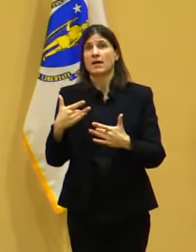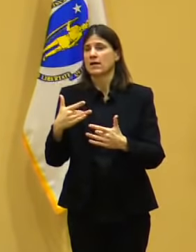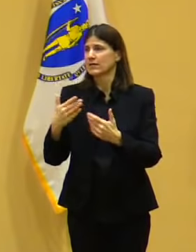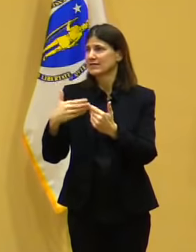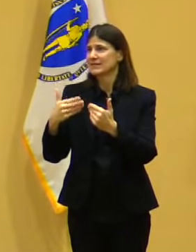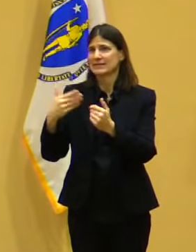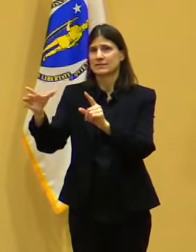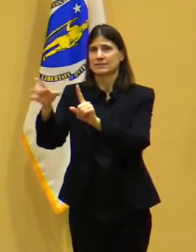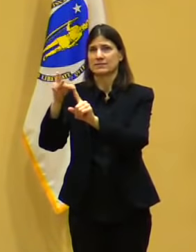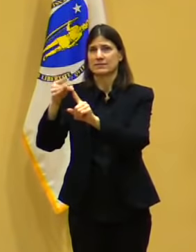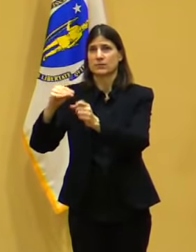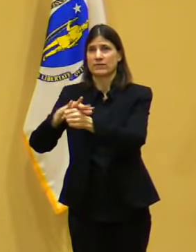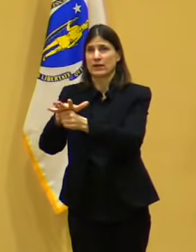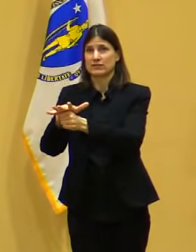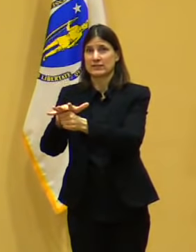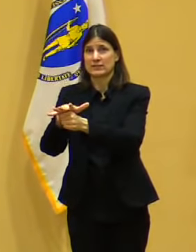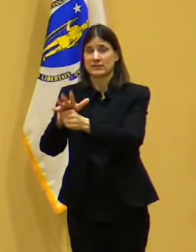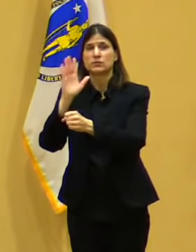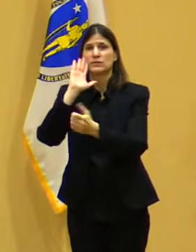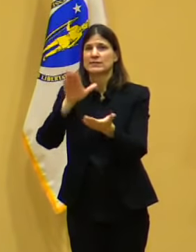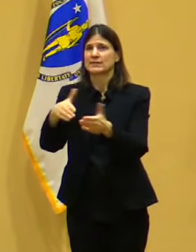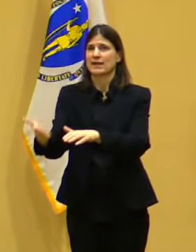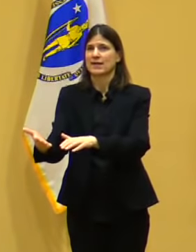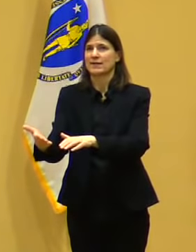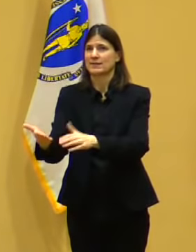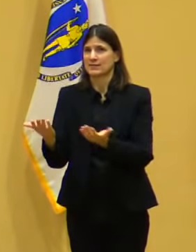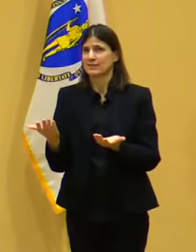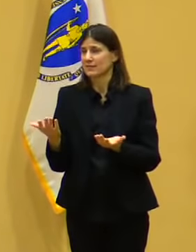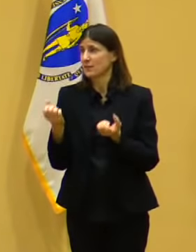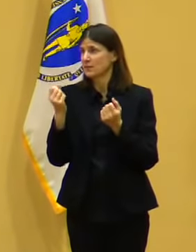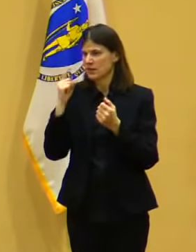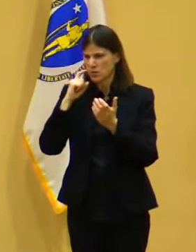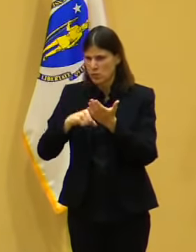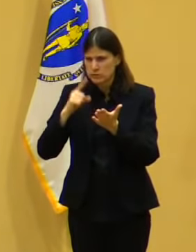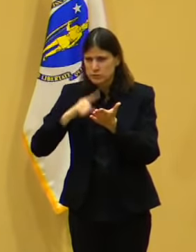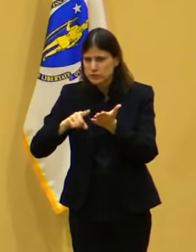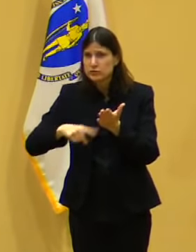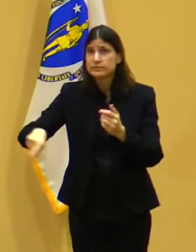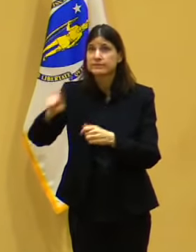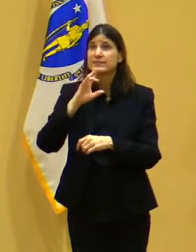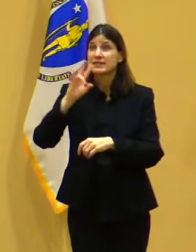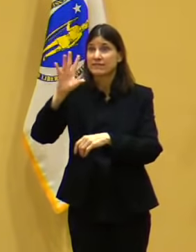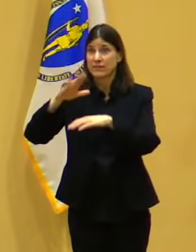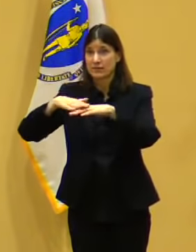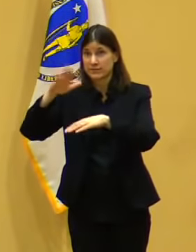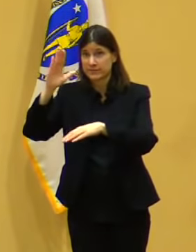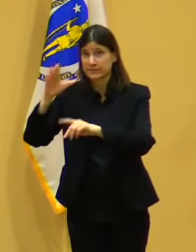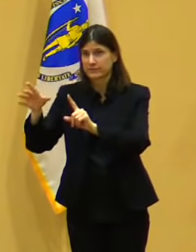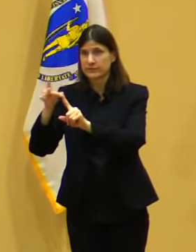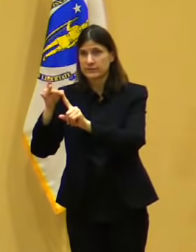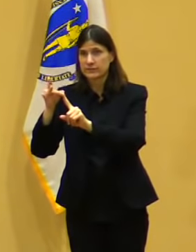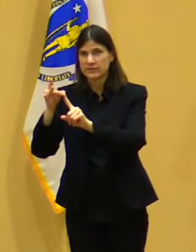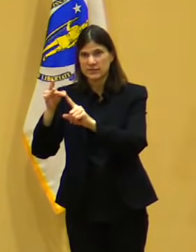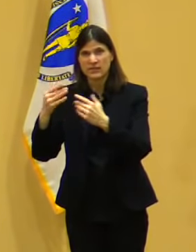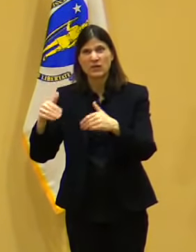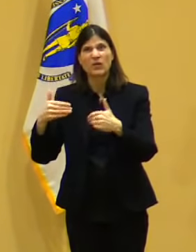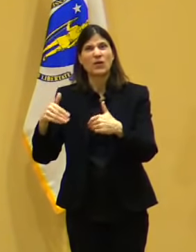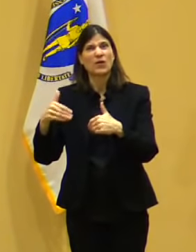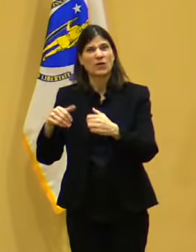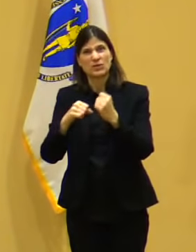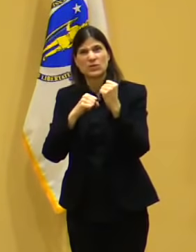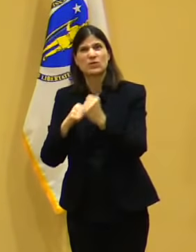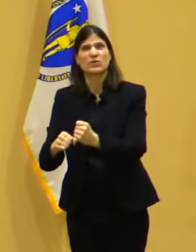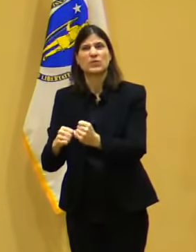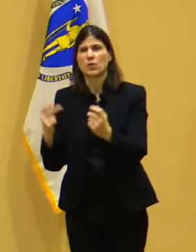of COVID. And it's not like 5% or 10%, it's like multiples. And we want to make sure that we make it